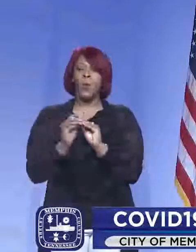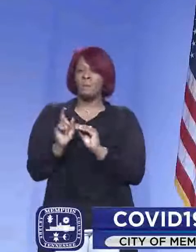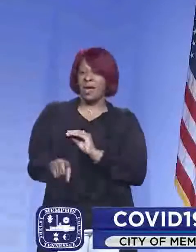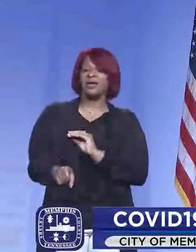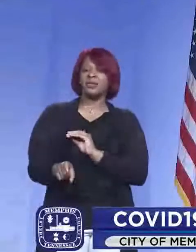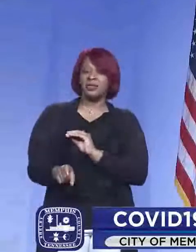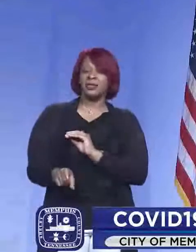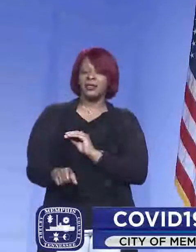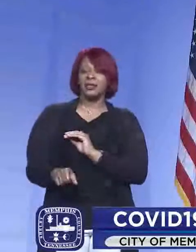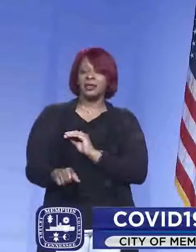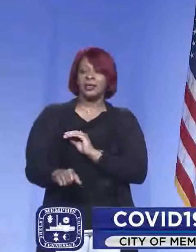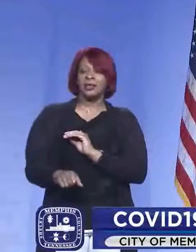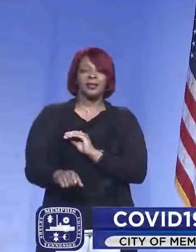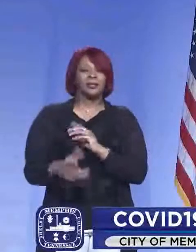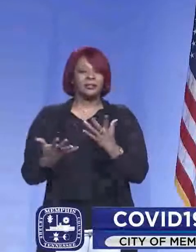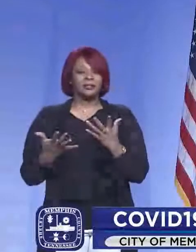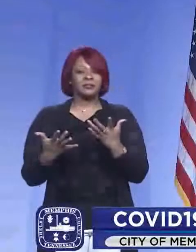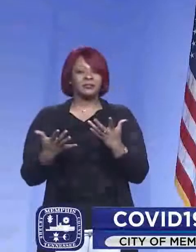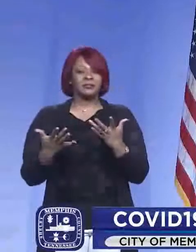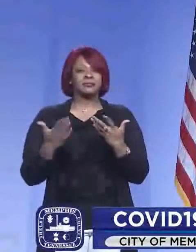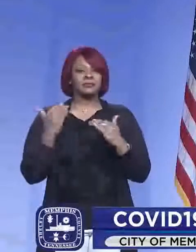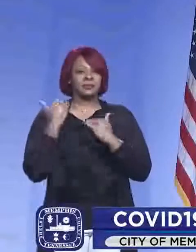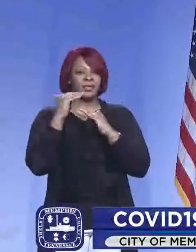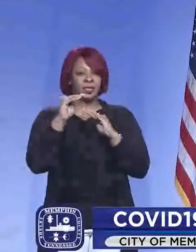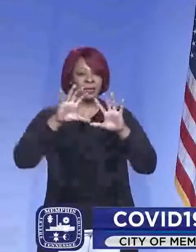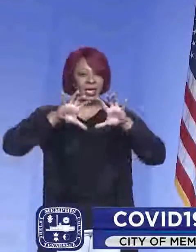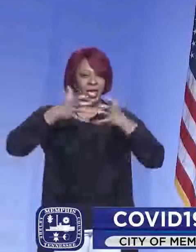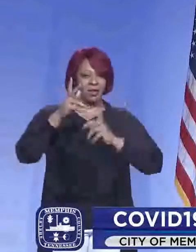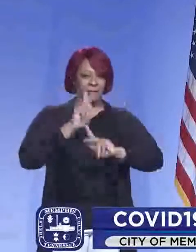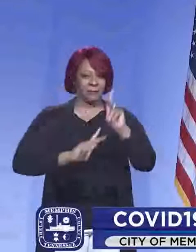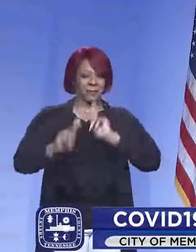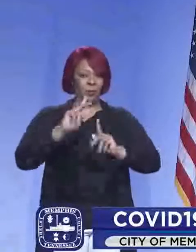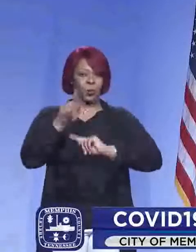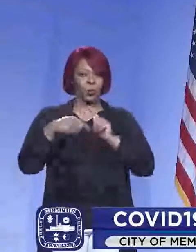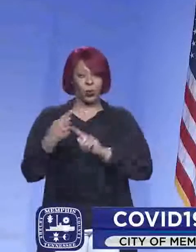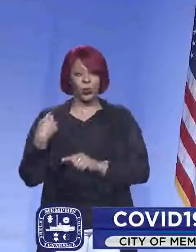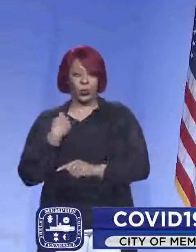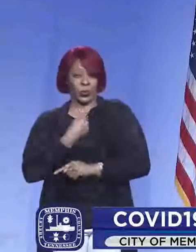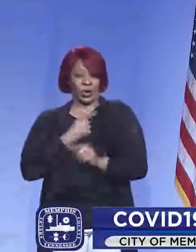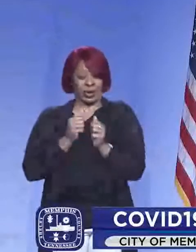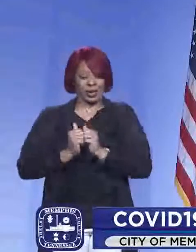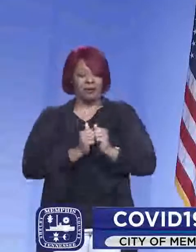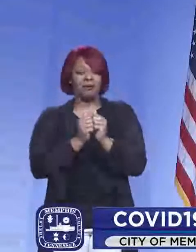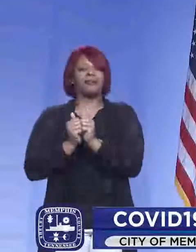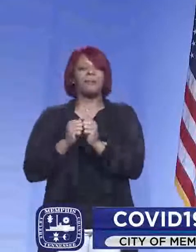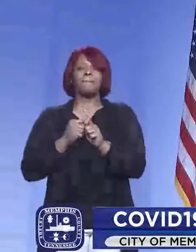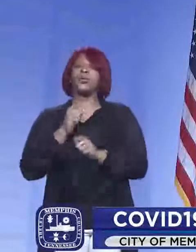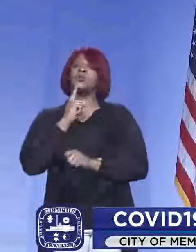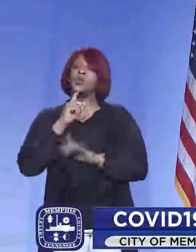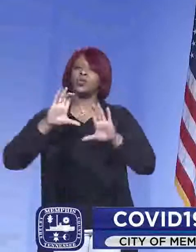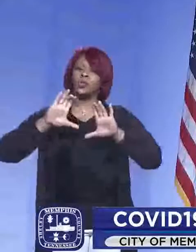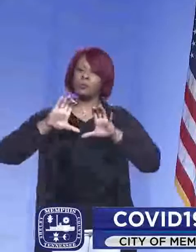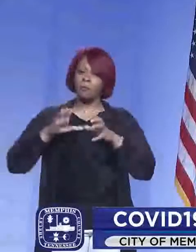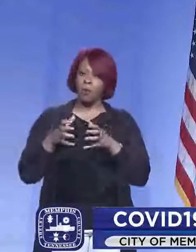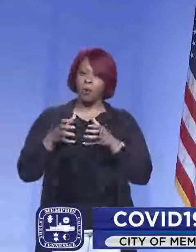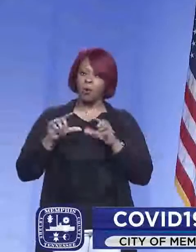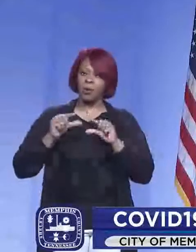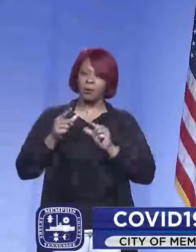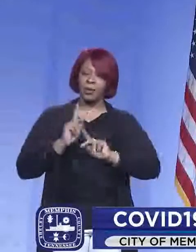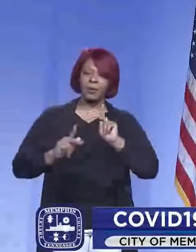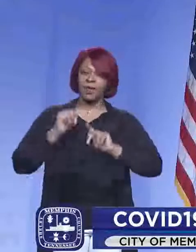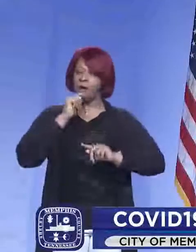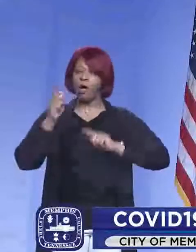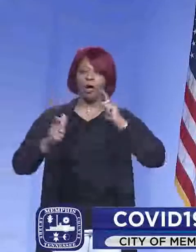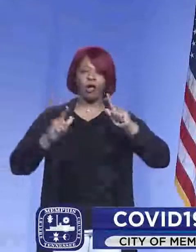and by and limit the size of our gatherings whenever we are together with people, make sure those are small gatherings with people,